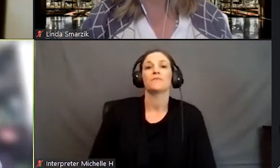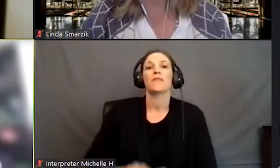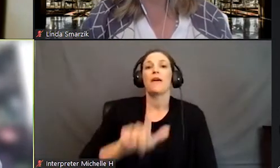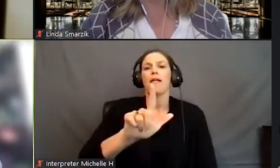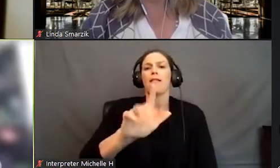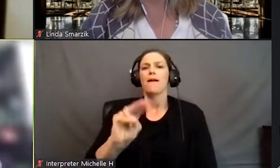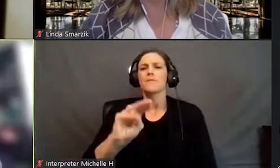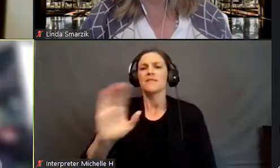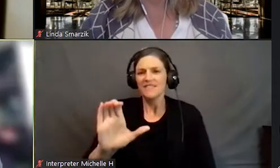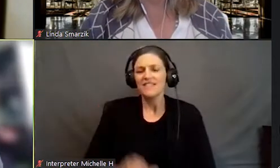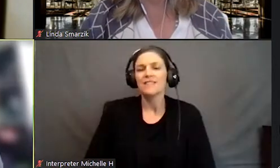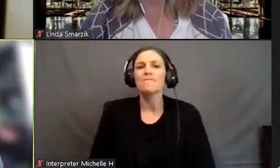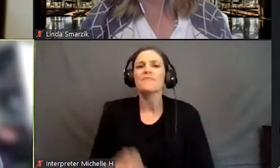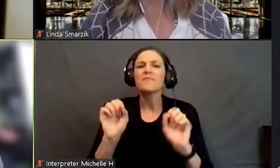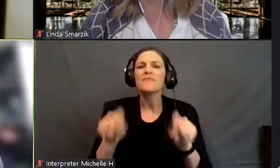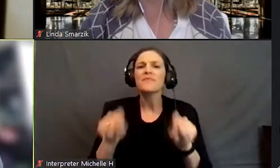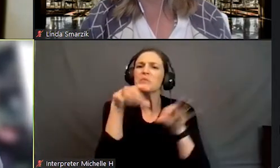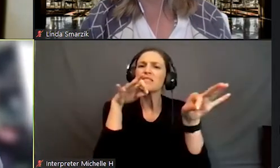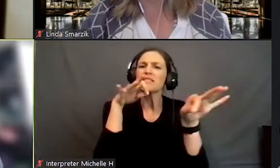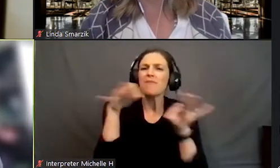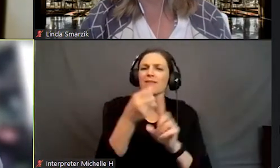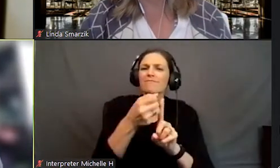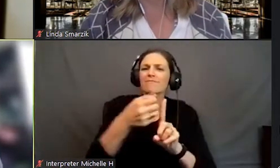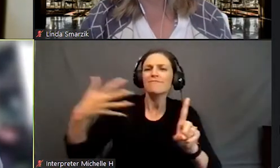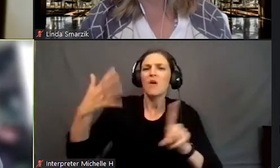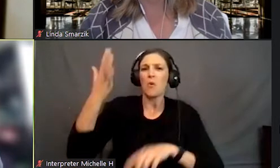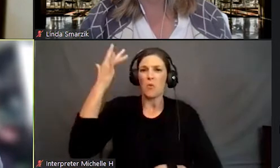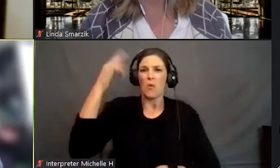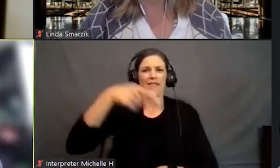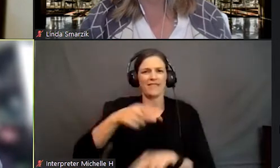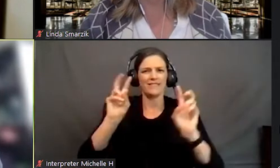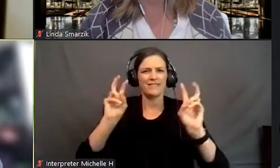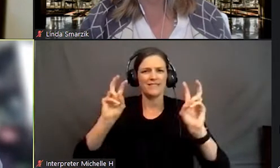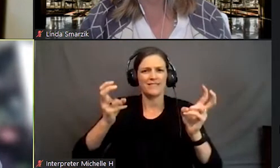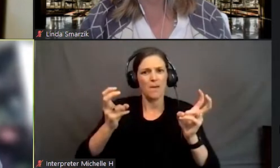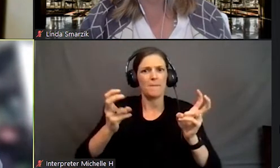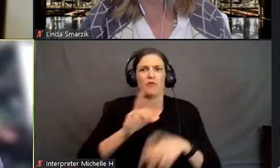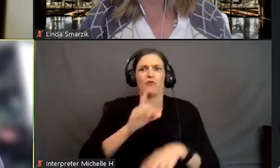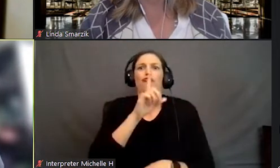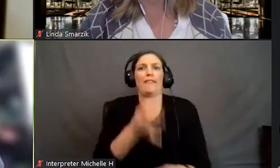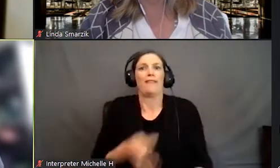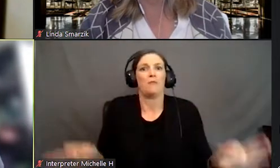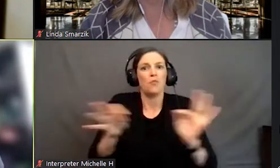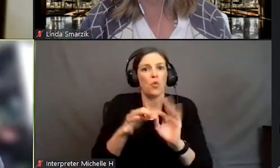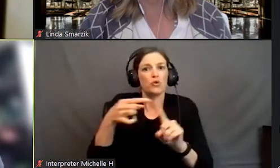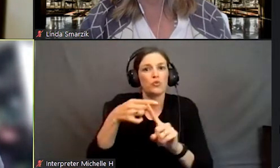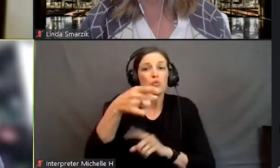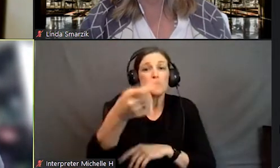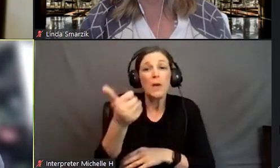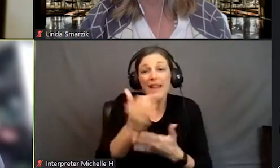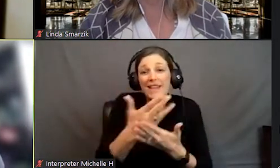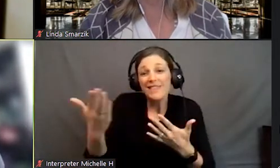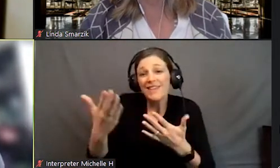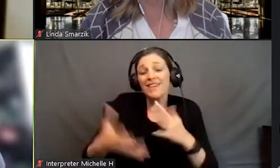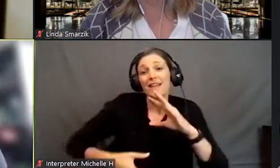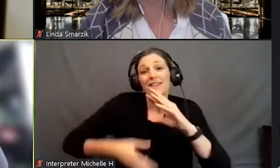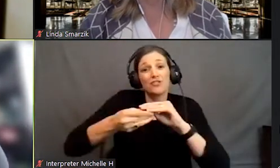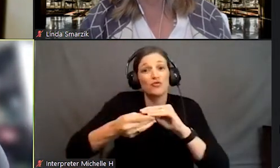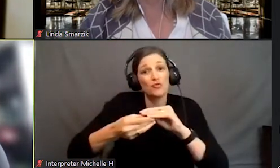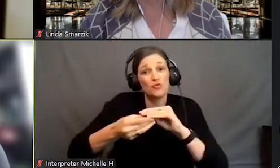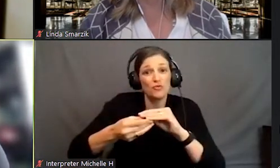LMC, can you speak about why this topic is so important to you? Anything additional that you want to add that wasn't covered in the video?